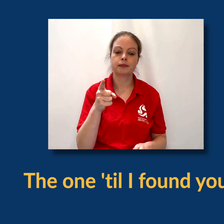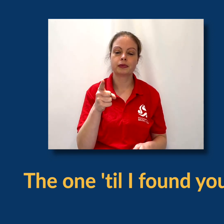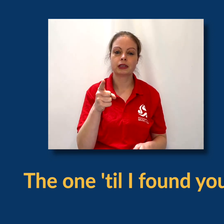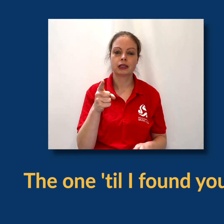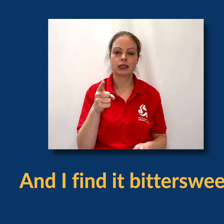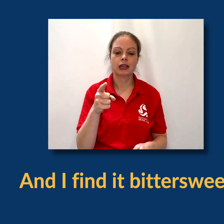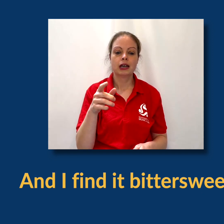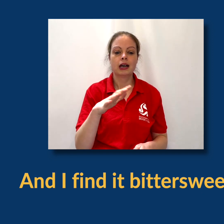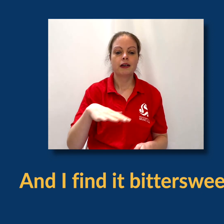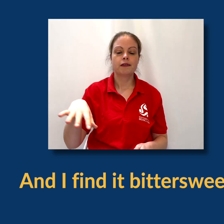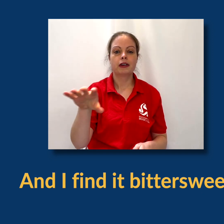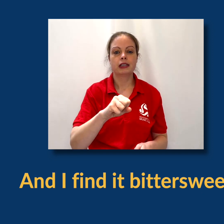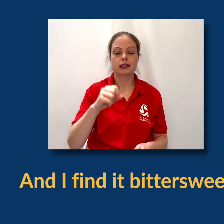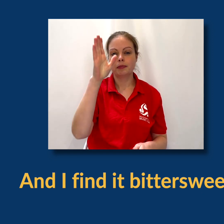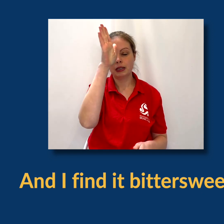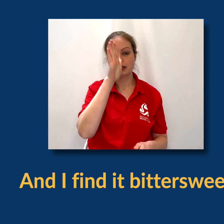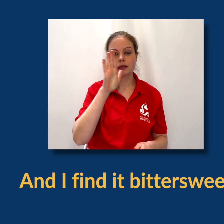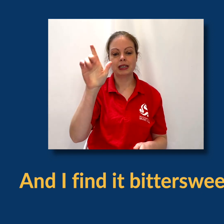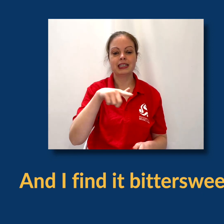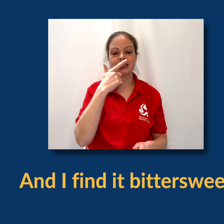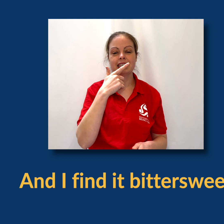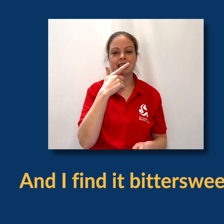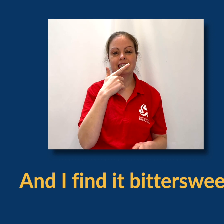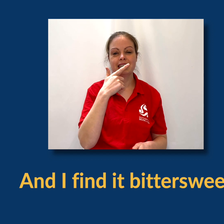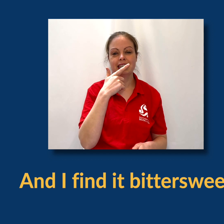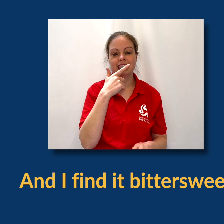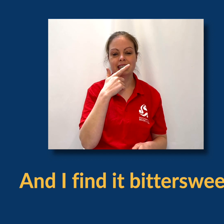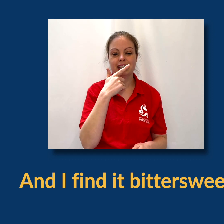and I find it bittersweet